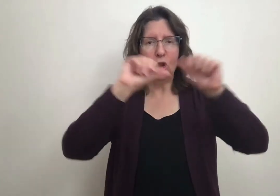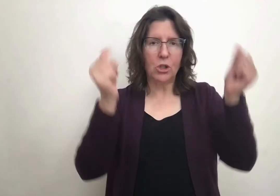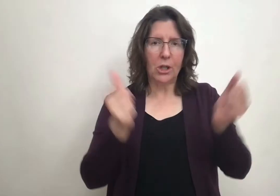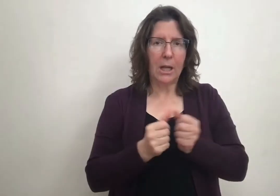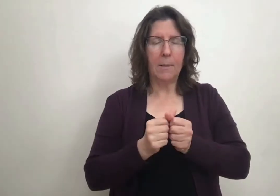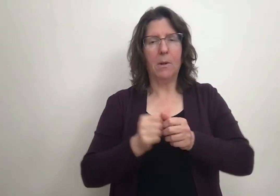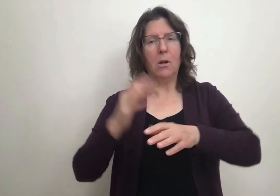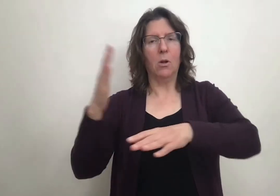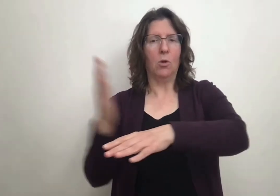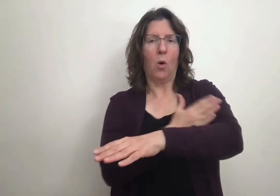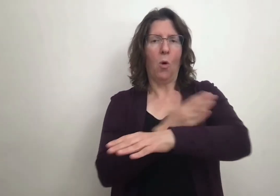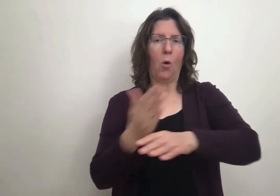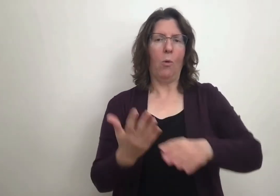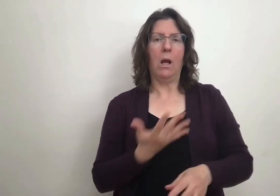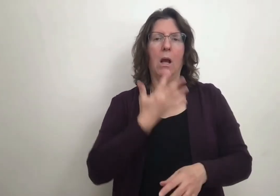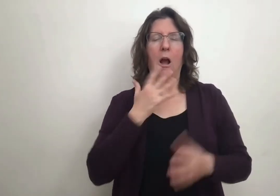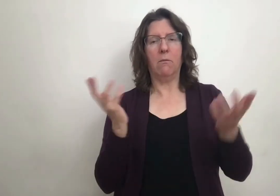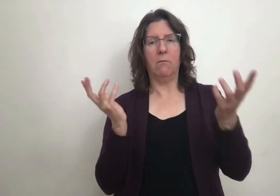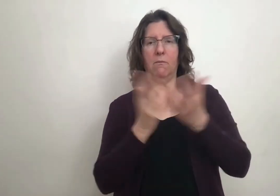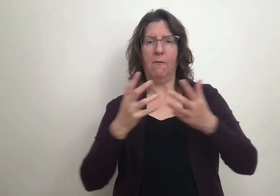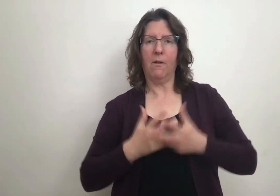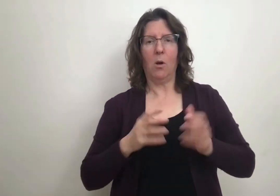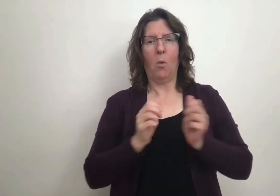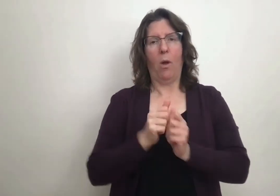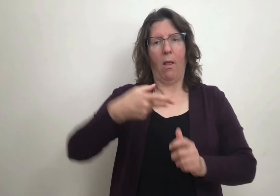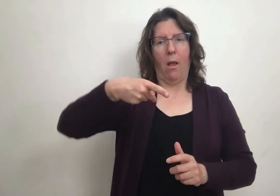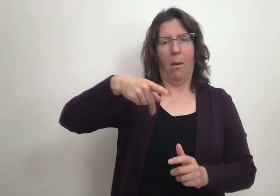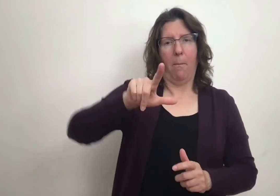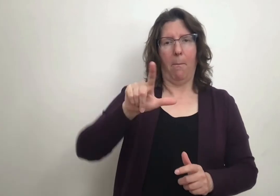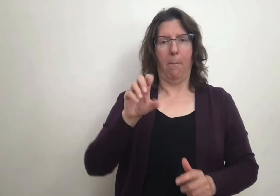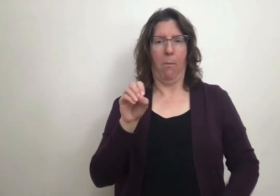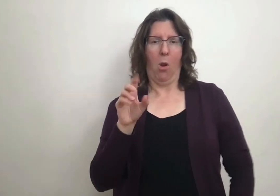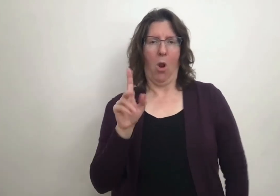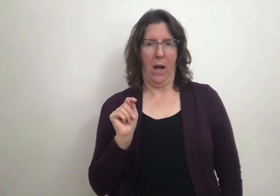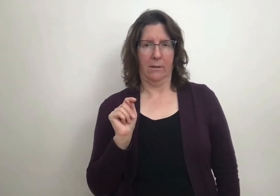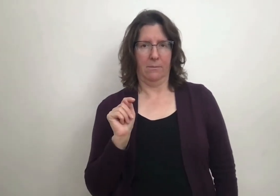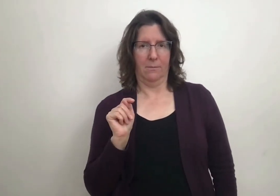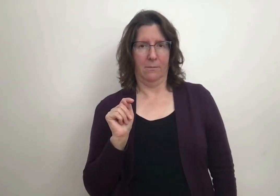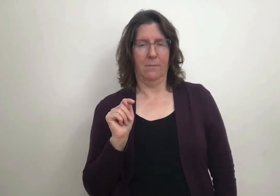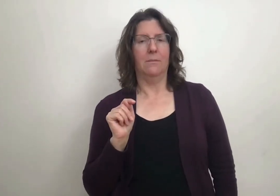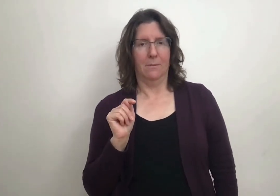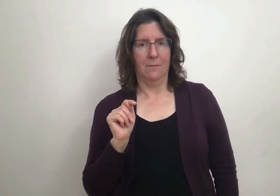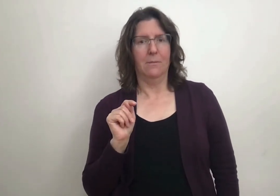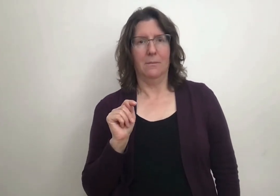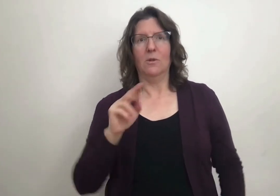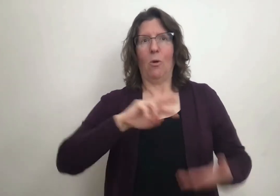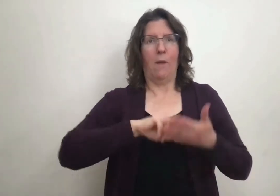shape, tone, color, etc. to fit within or reflect the plot.